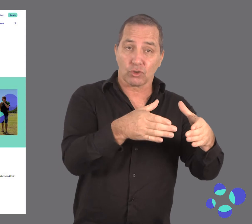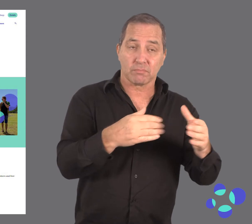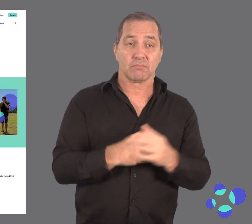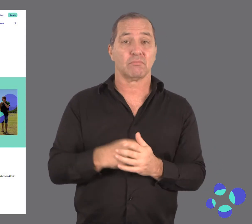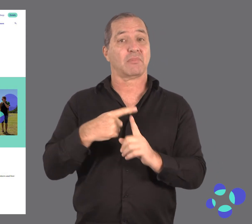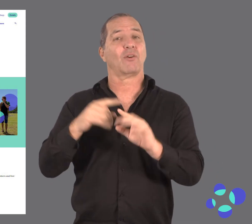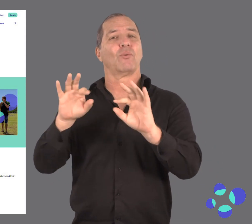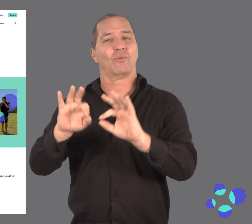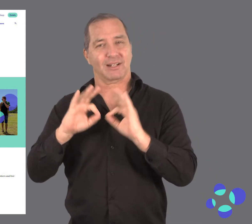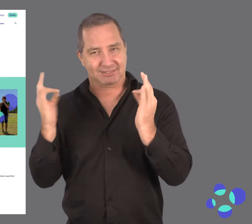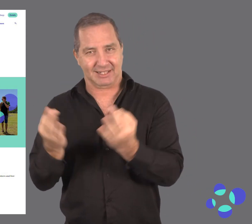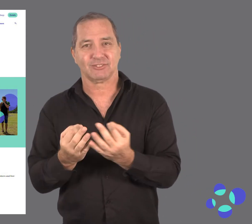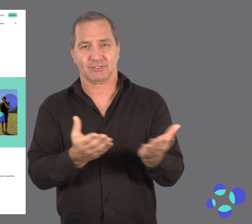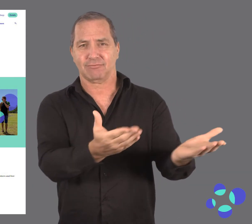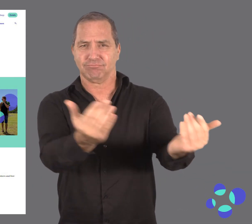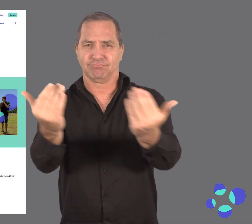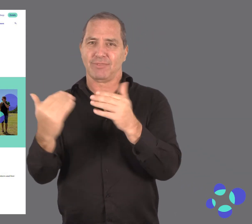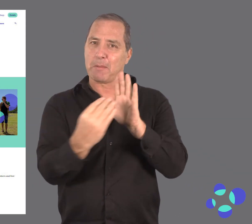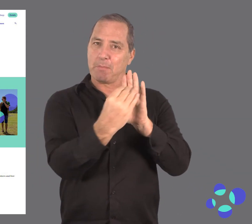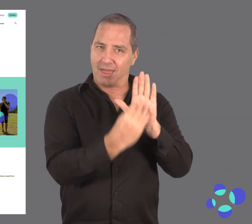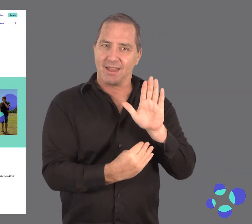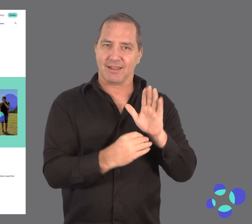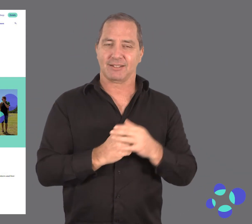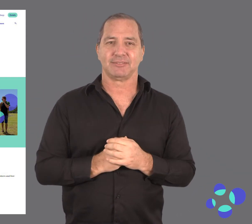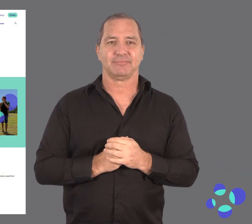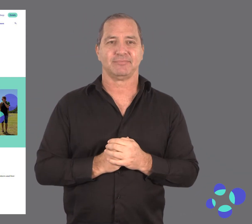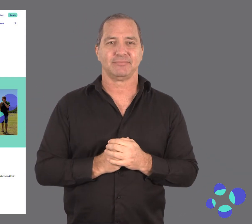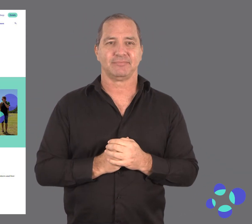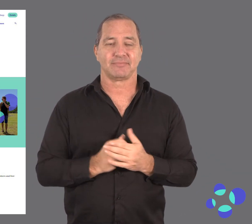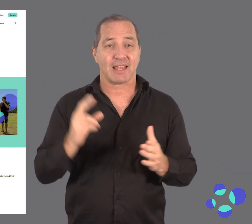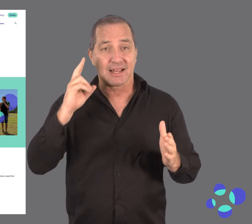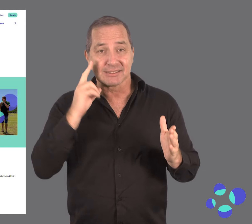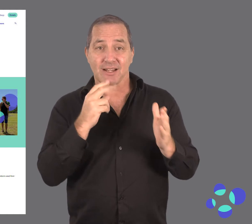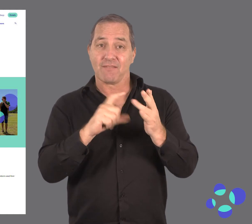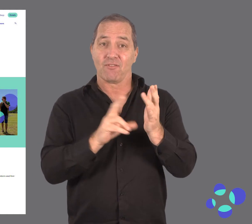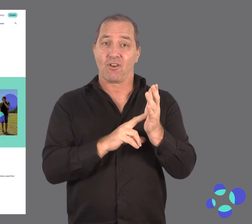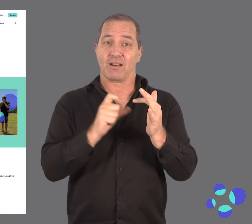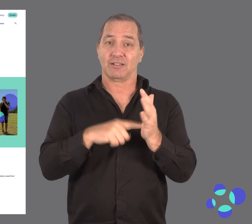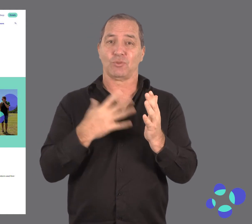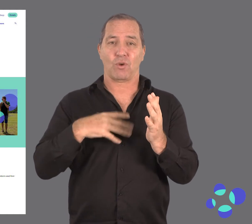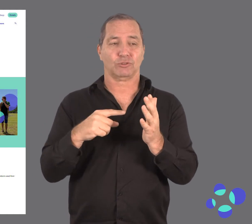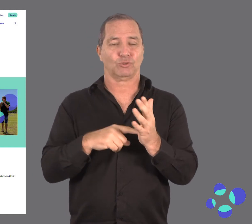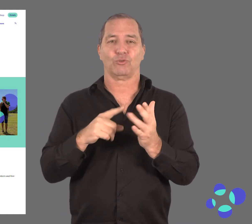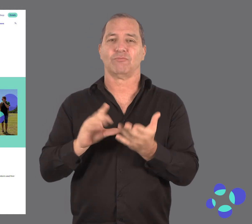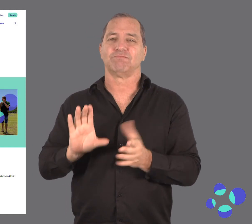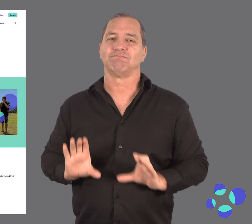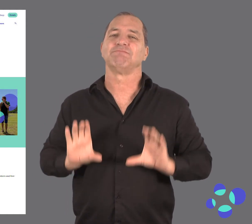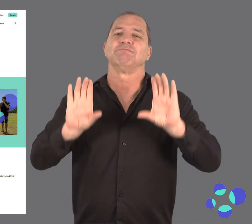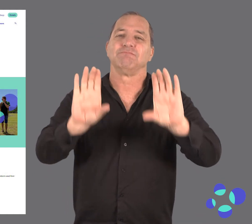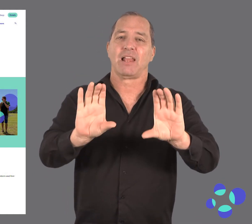community groups and greater organizations are more than welcome to apply. DevConnect aims to invest